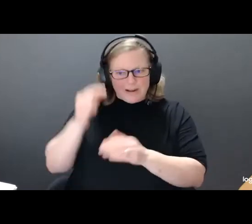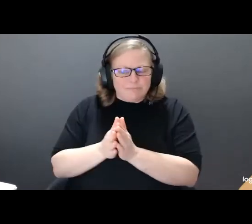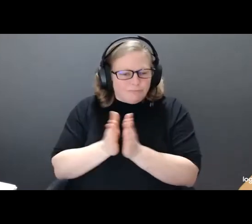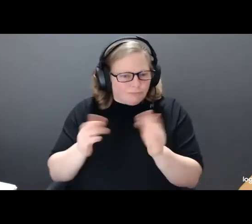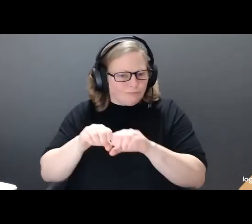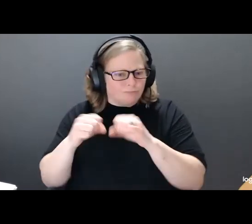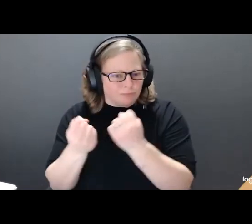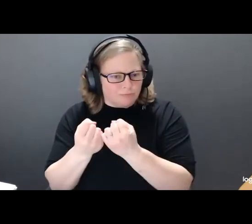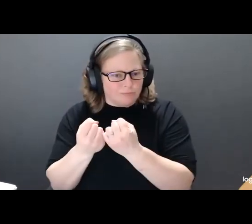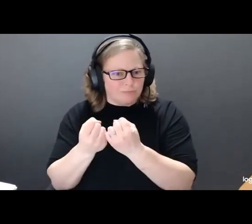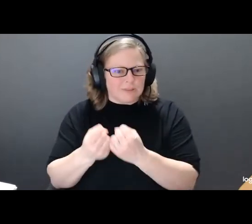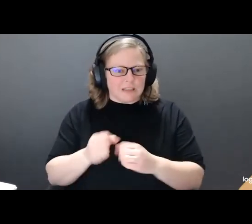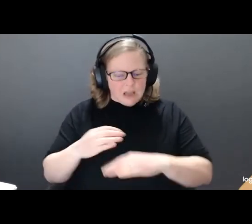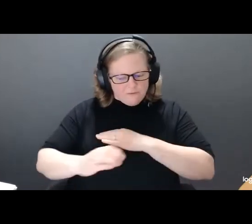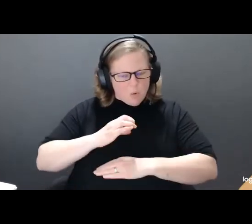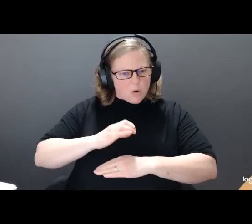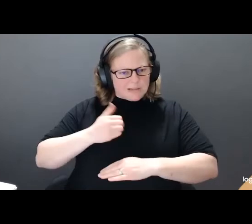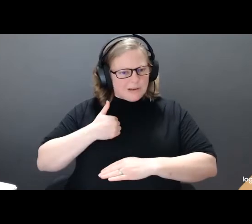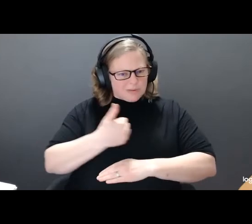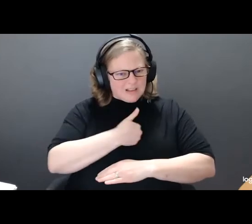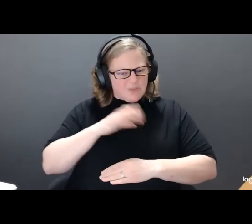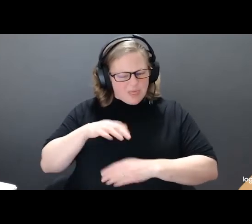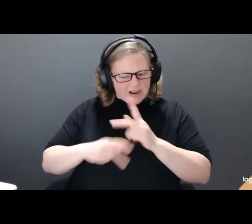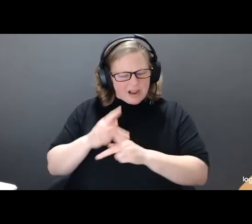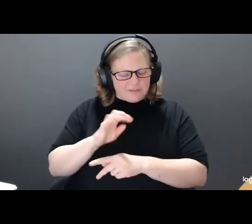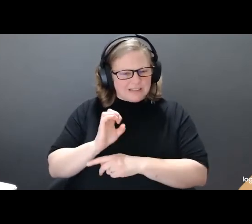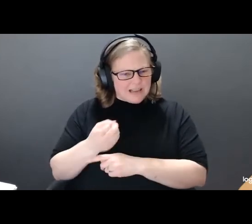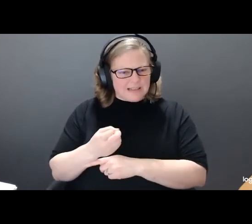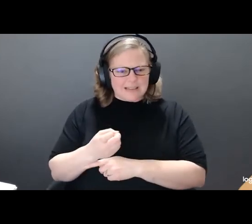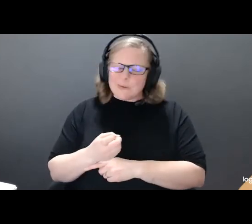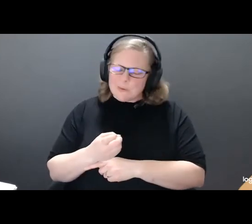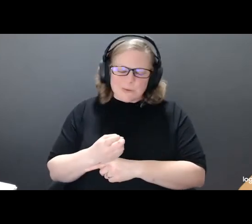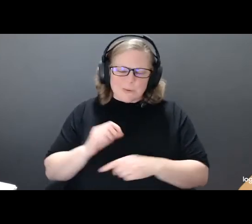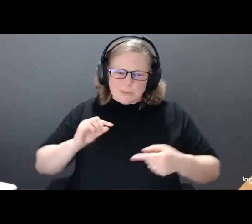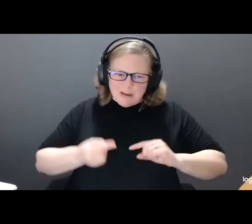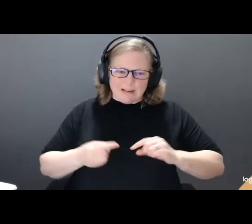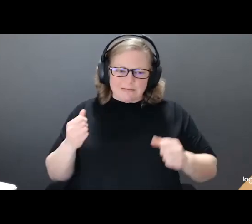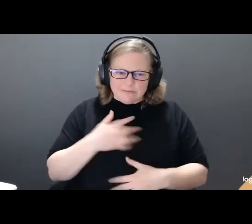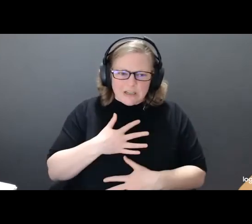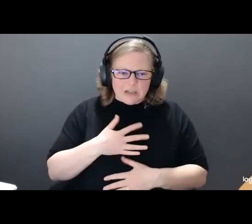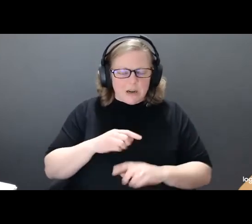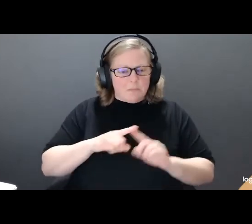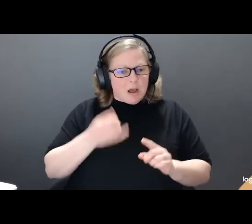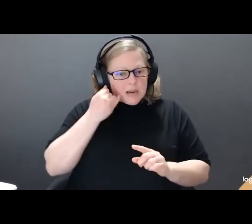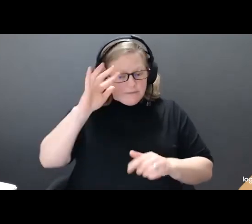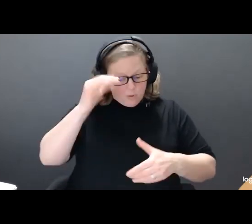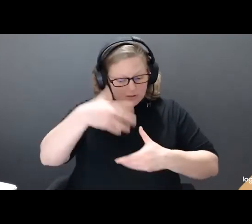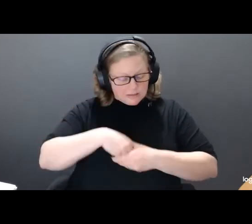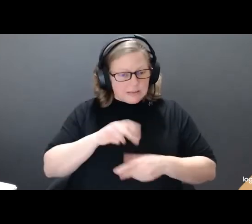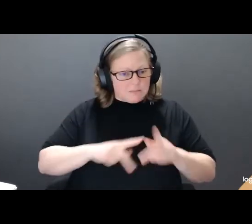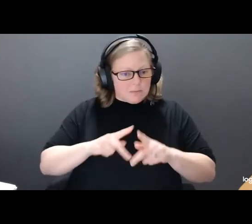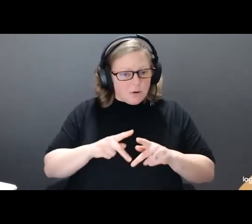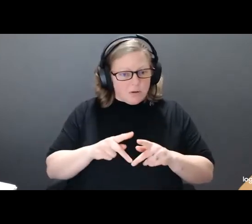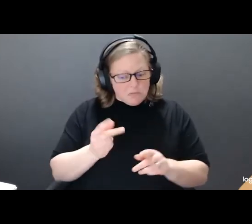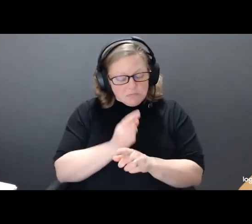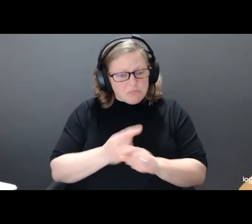sex, it can cause a lot of pain and fear. But properly accommodated, autism can be just as much a positive influence on a